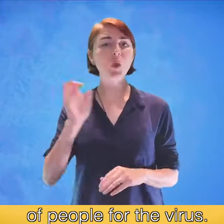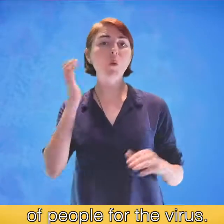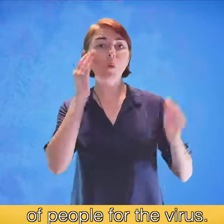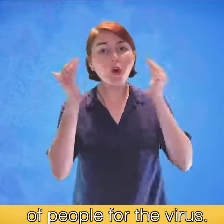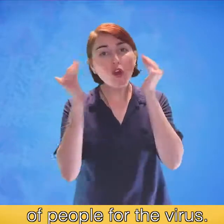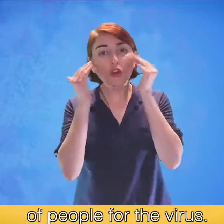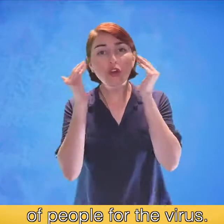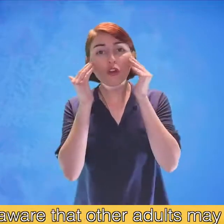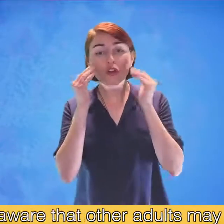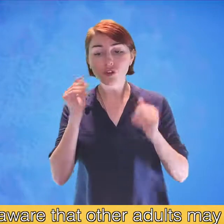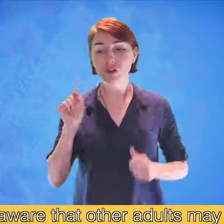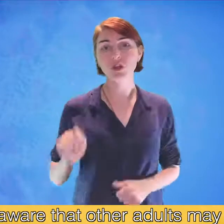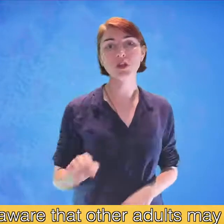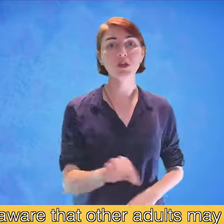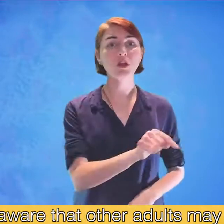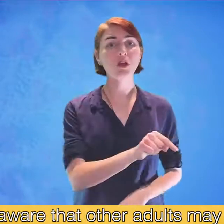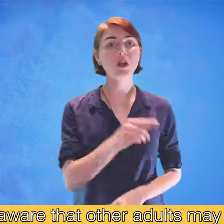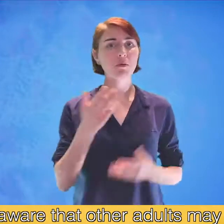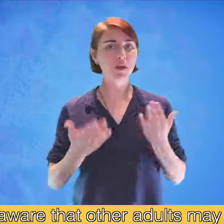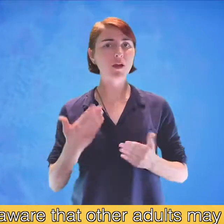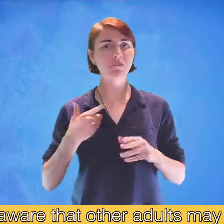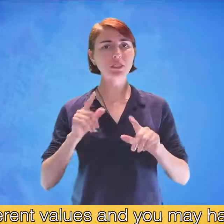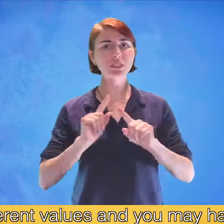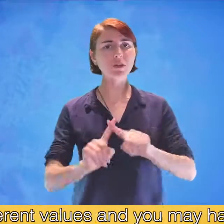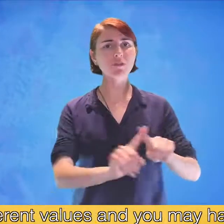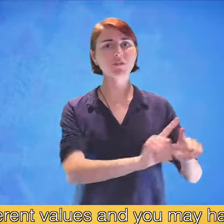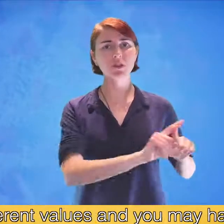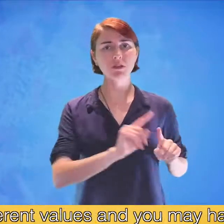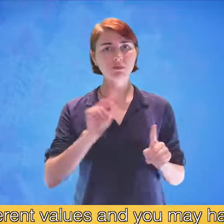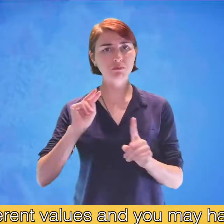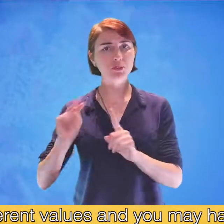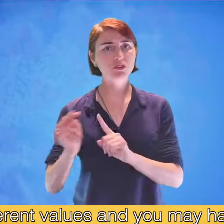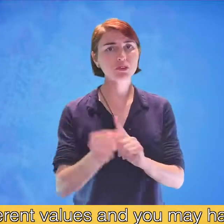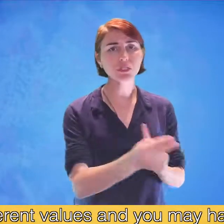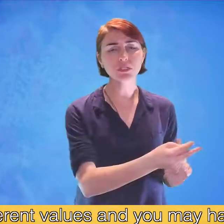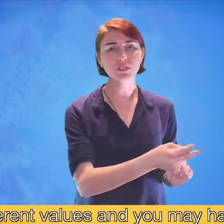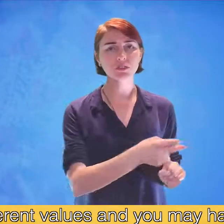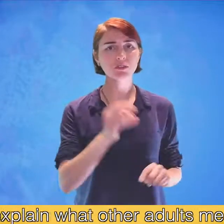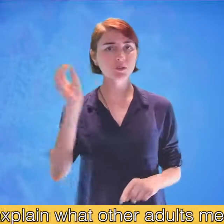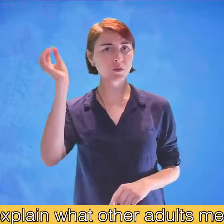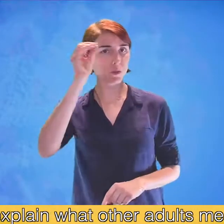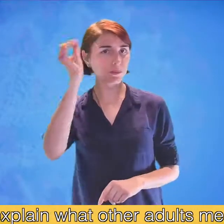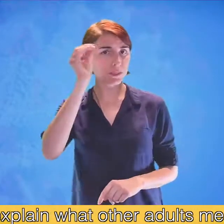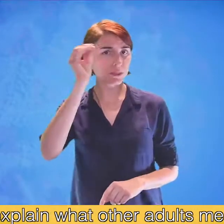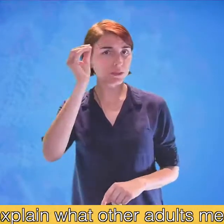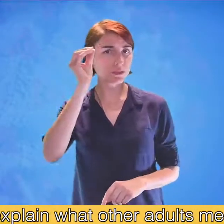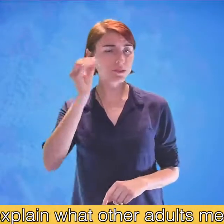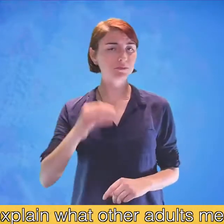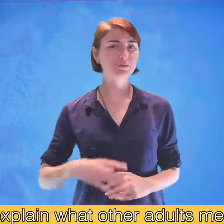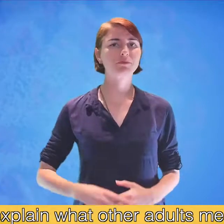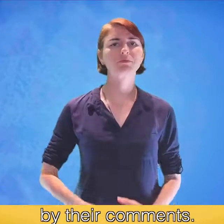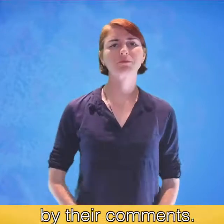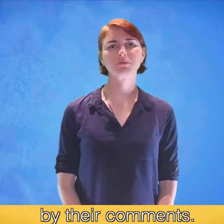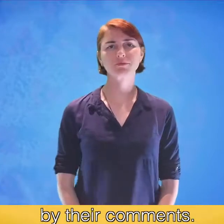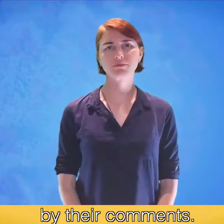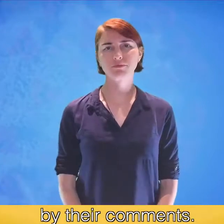the virus. Be aware that other adults may have different values and you may have to explain what other adults mean by their comments.